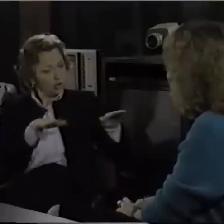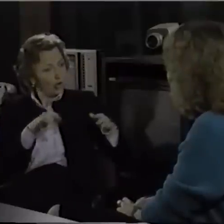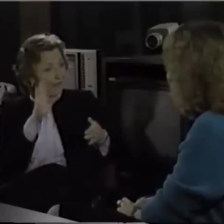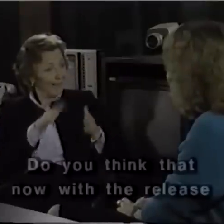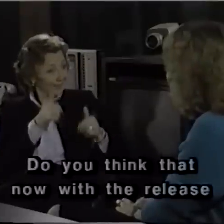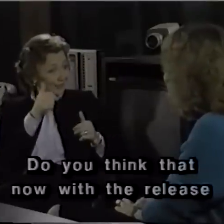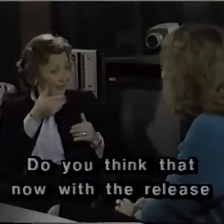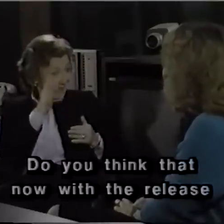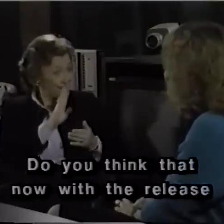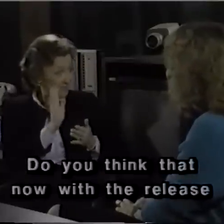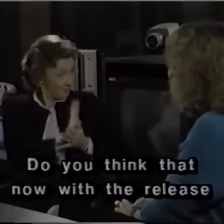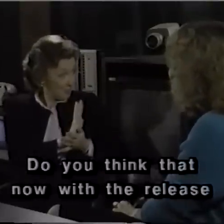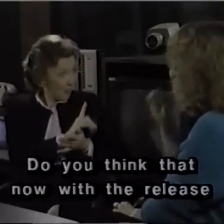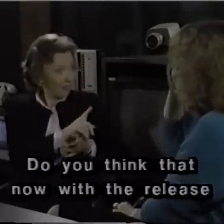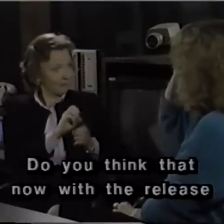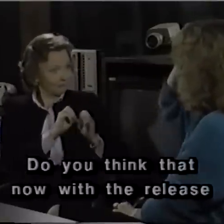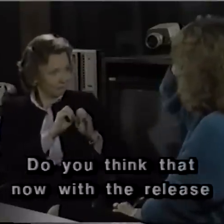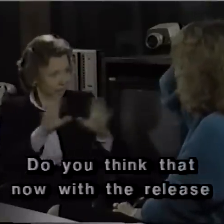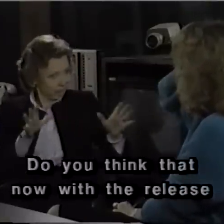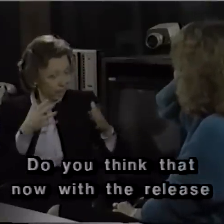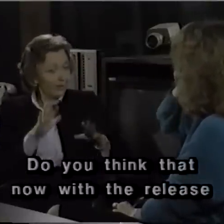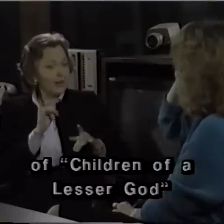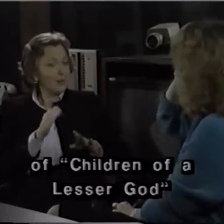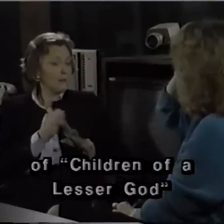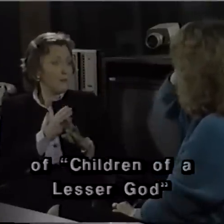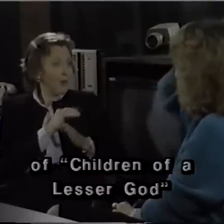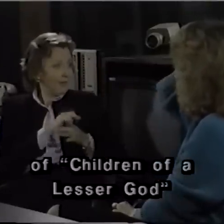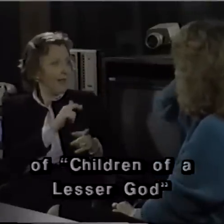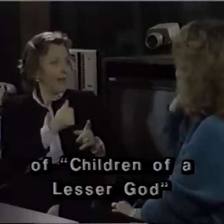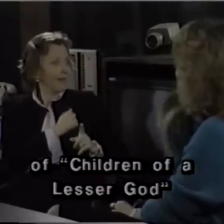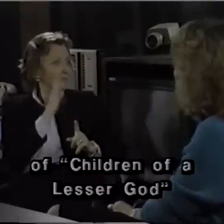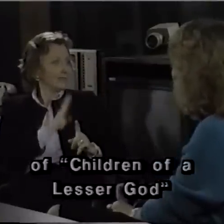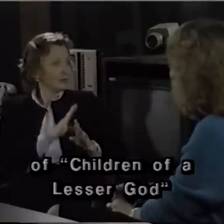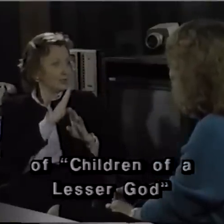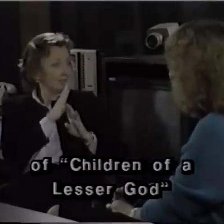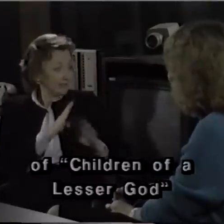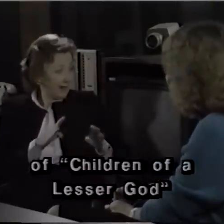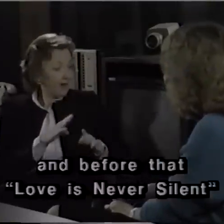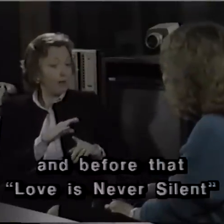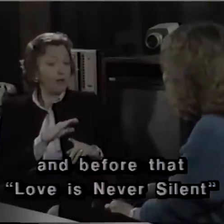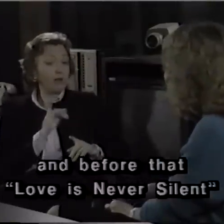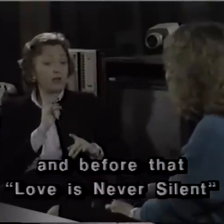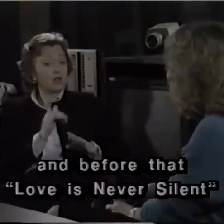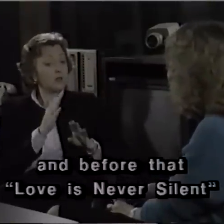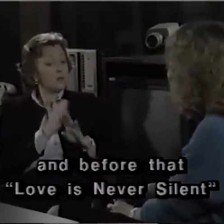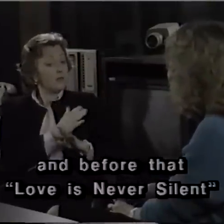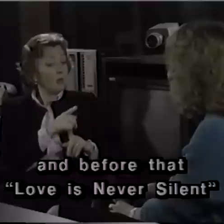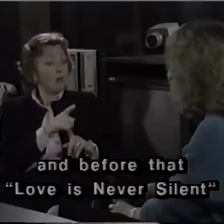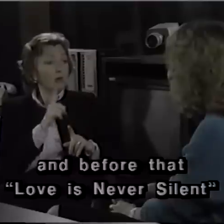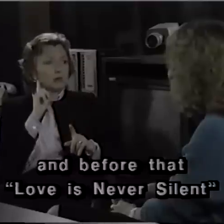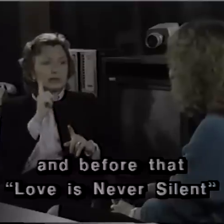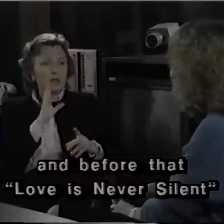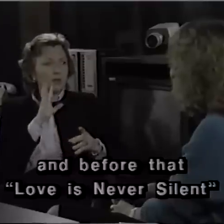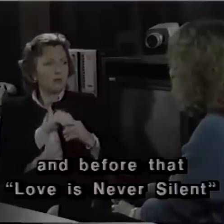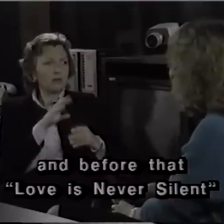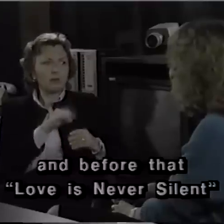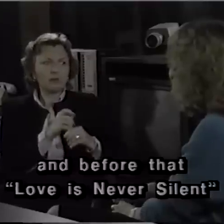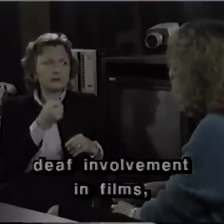Do you think that now, with the release of Children of a Lesser God, and before that, Love is Never Silent, deaf